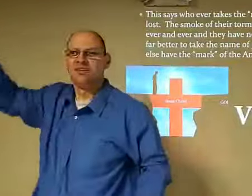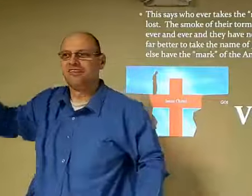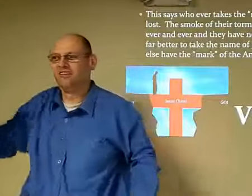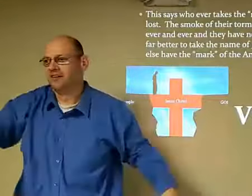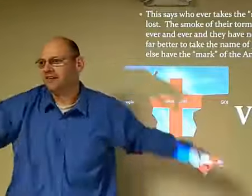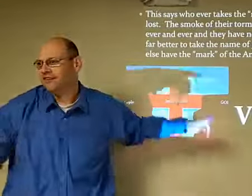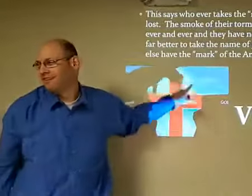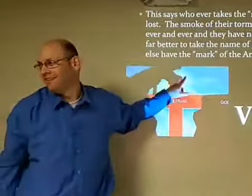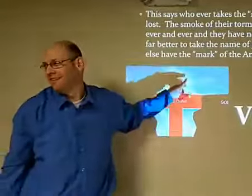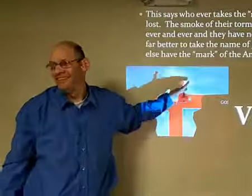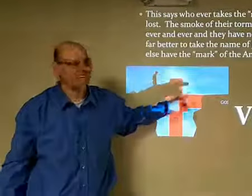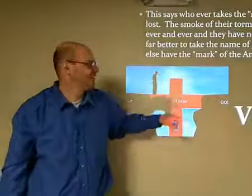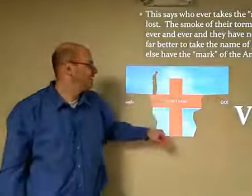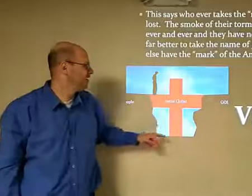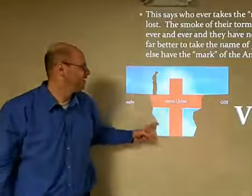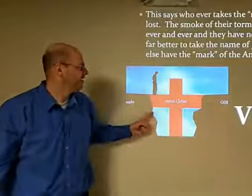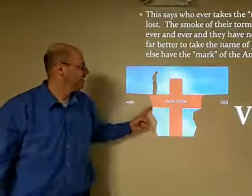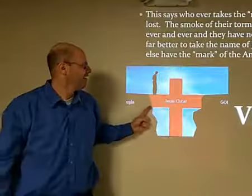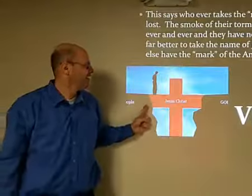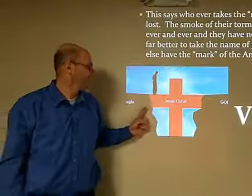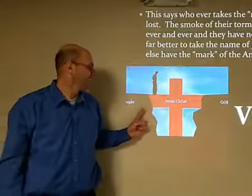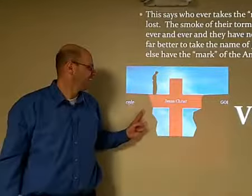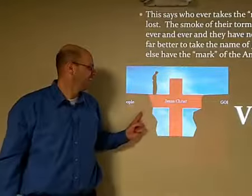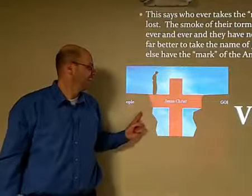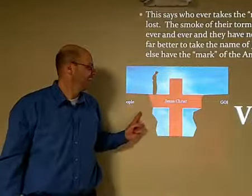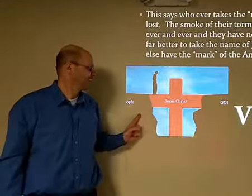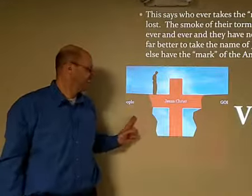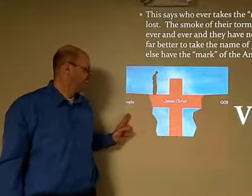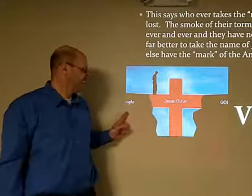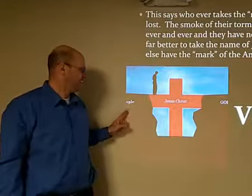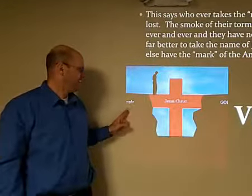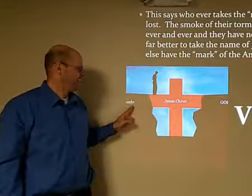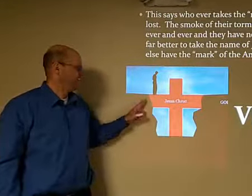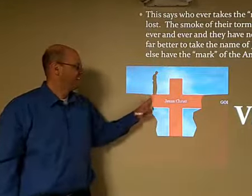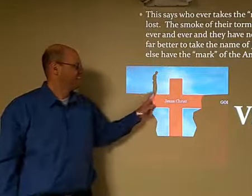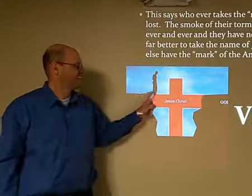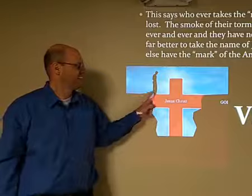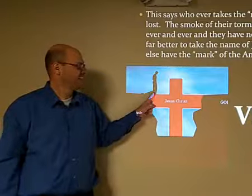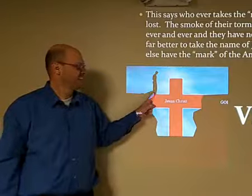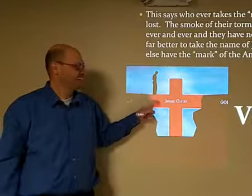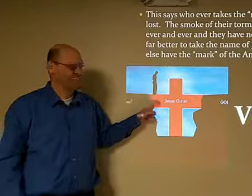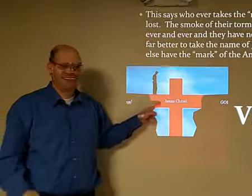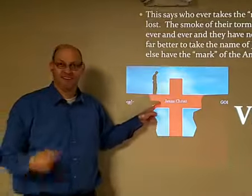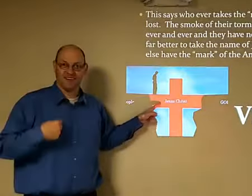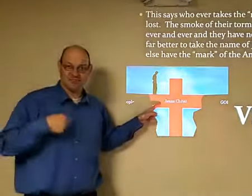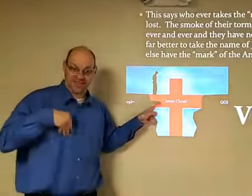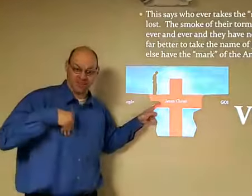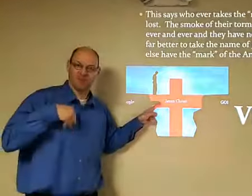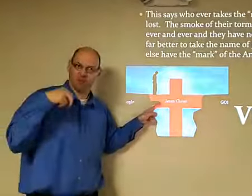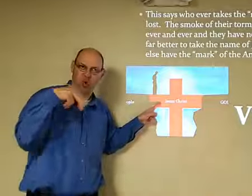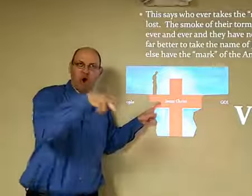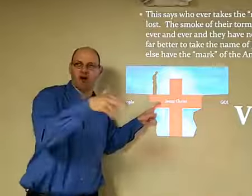that way I'm going up here's an image you have people